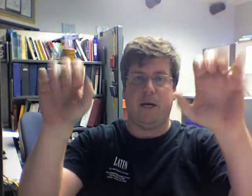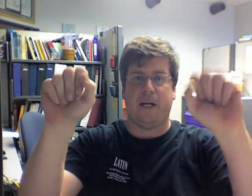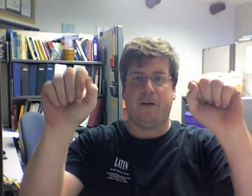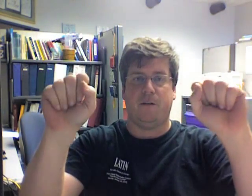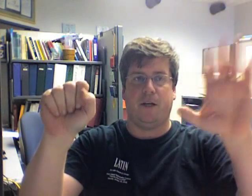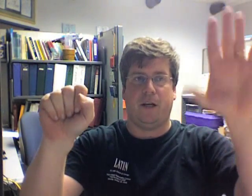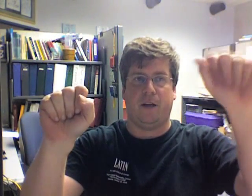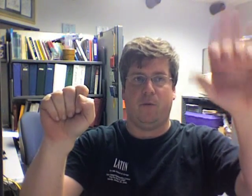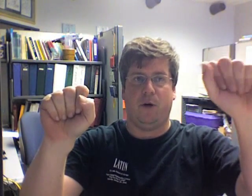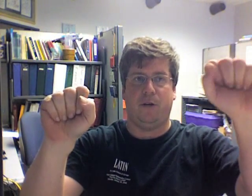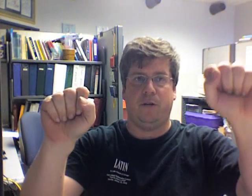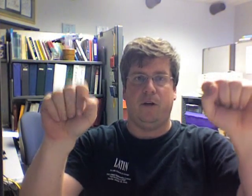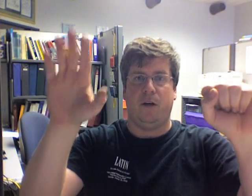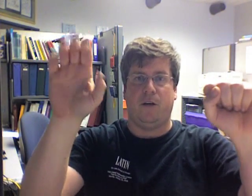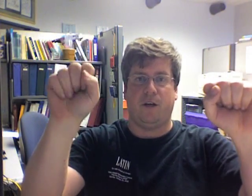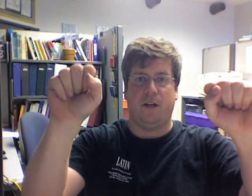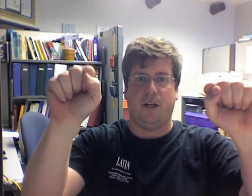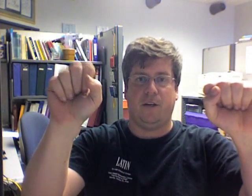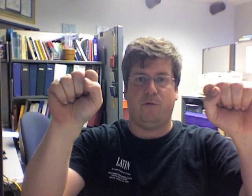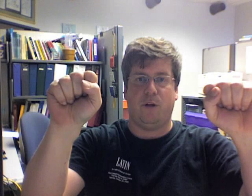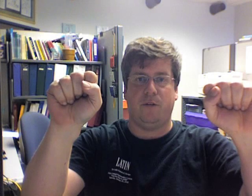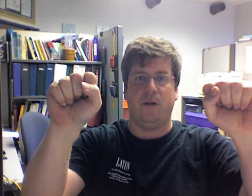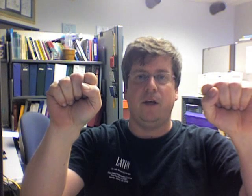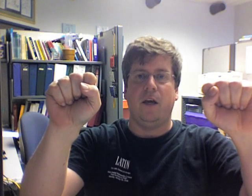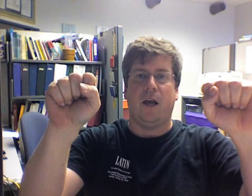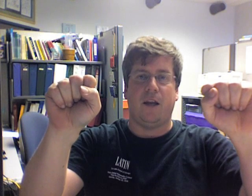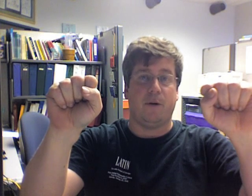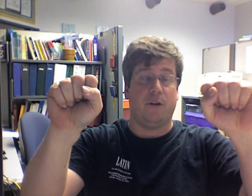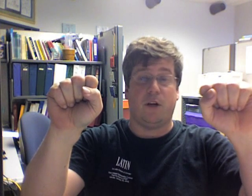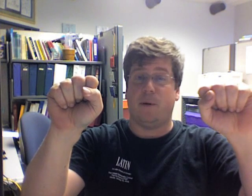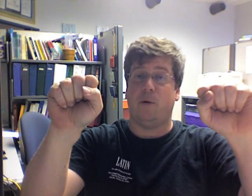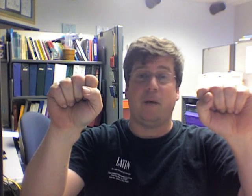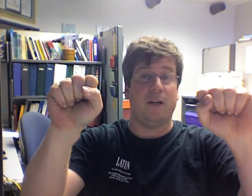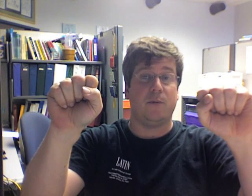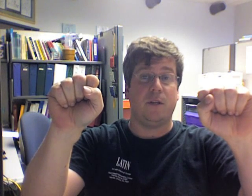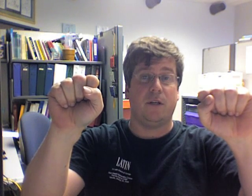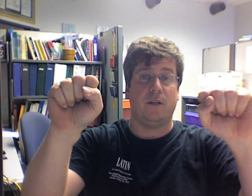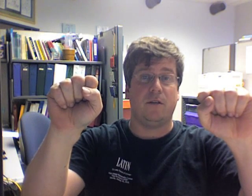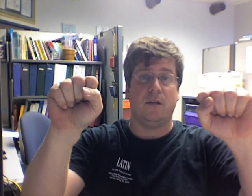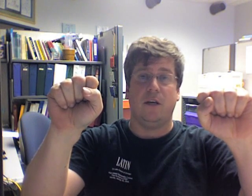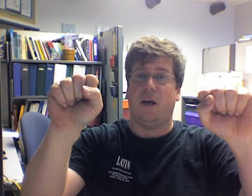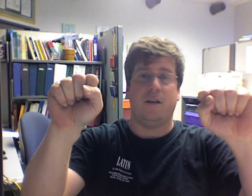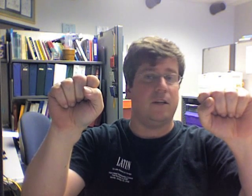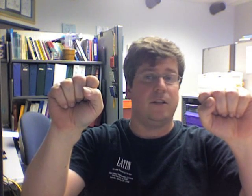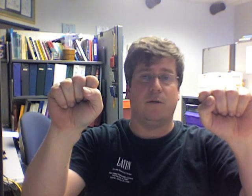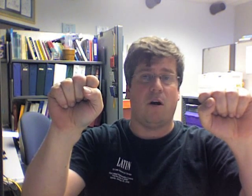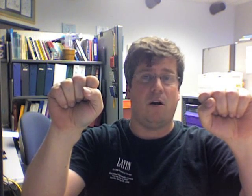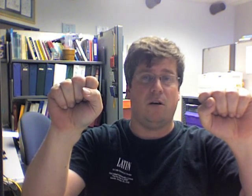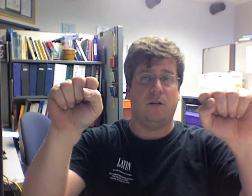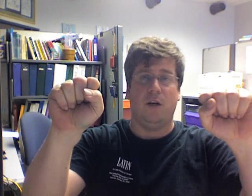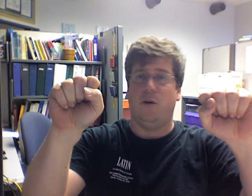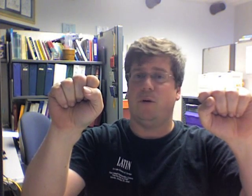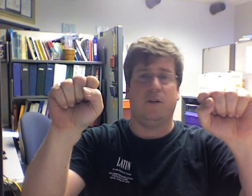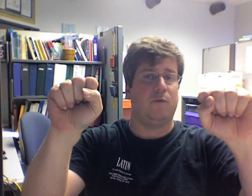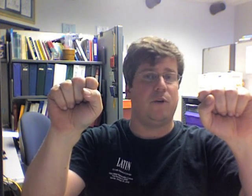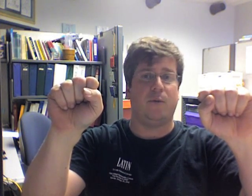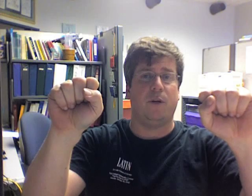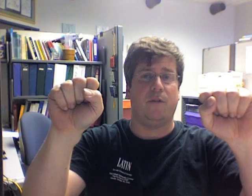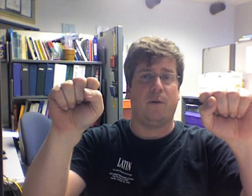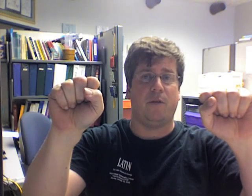back, again I got 1, I've got negative 1, and now we're going to talk about what minus 1 does, and it's not so hard. We're going to subtract 1 from every